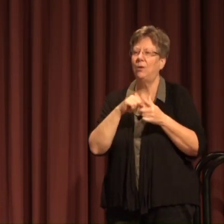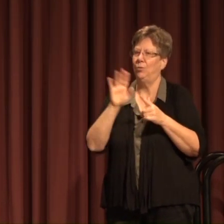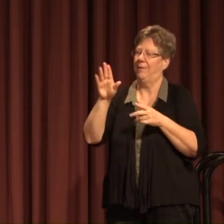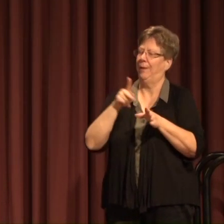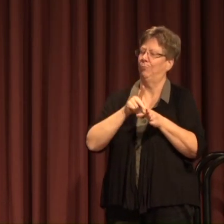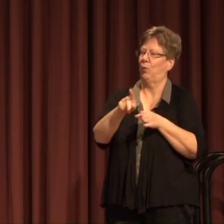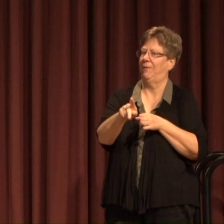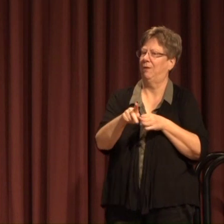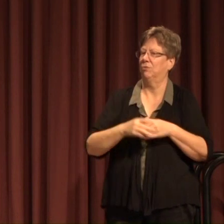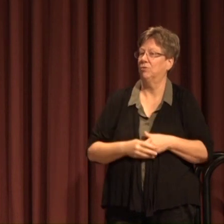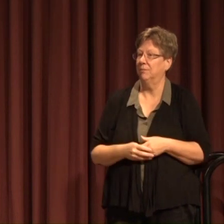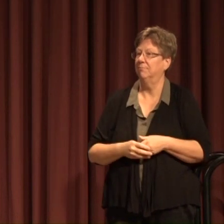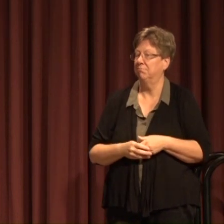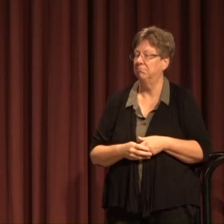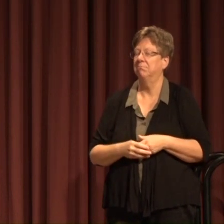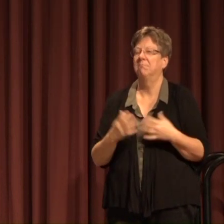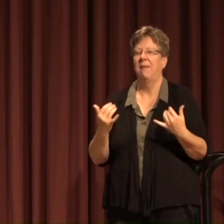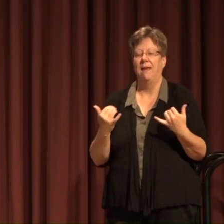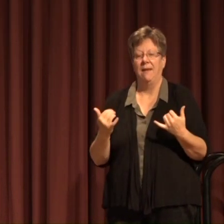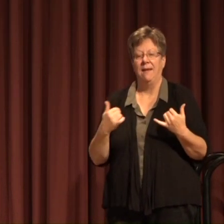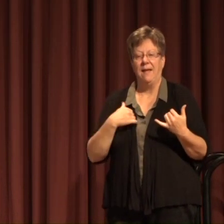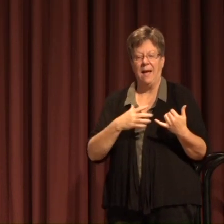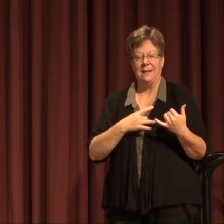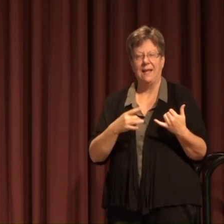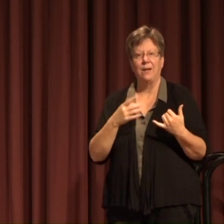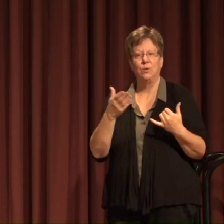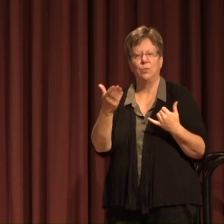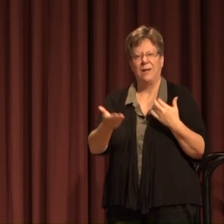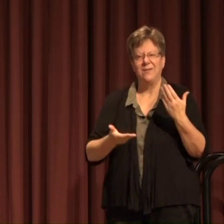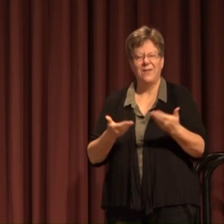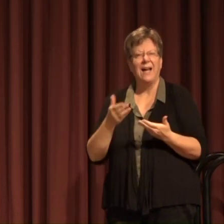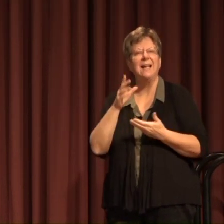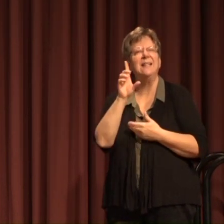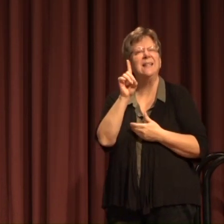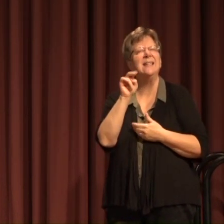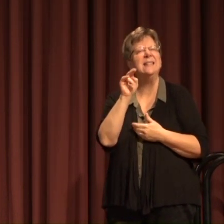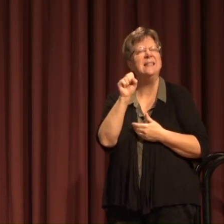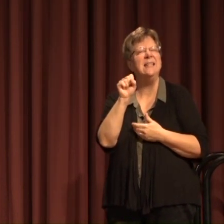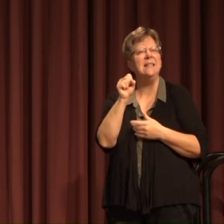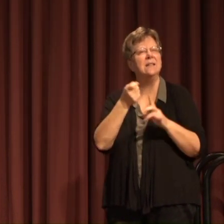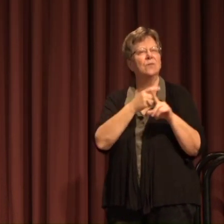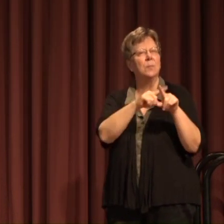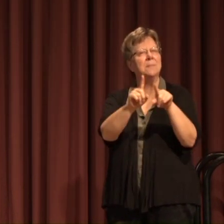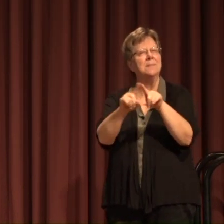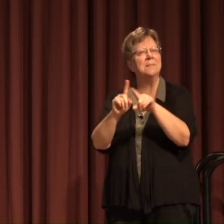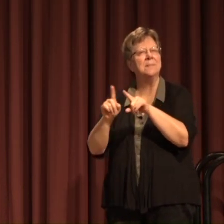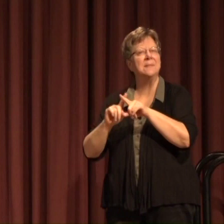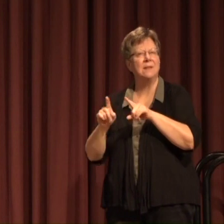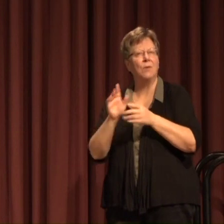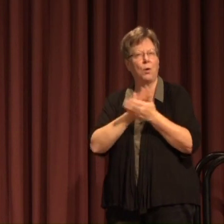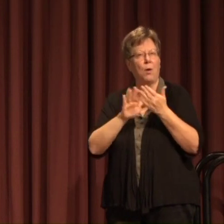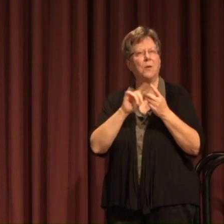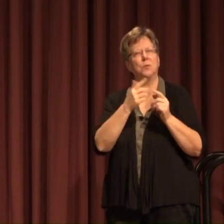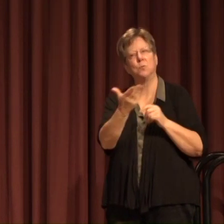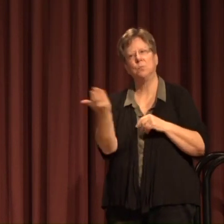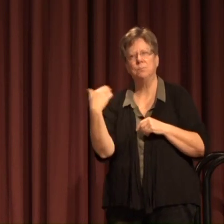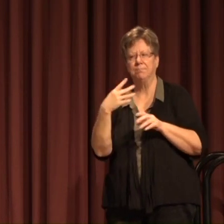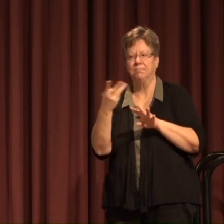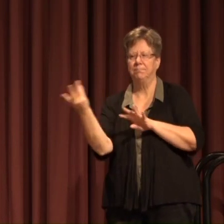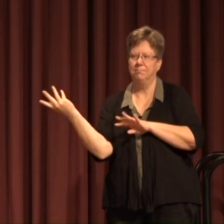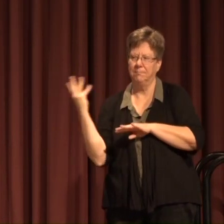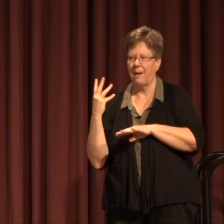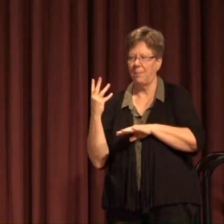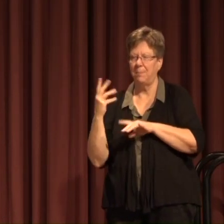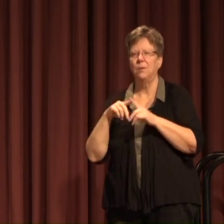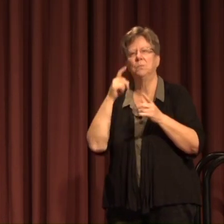professions at this point I would like to invite the deans of the schools and colleges to the podium to